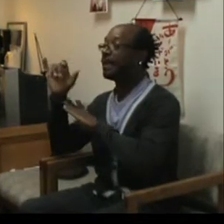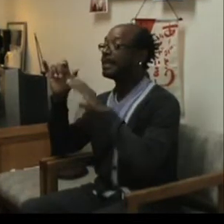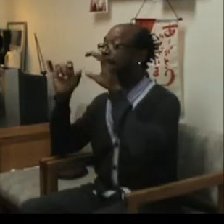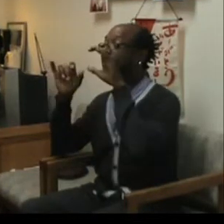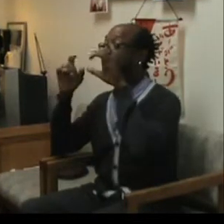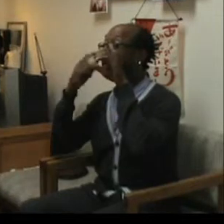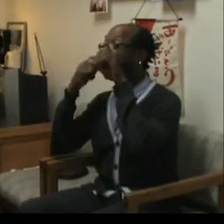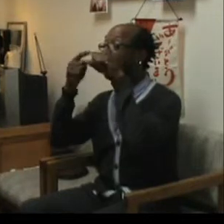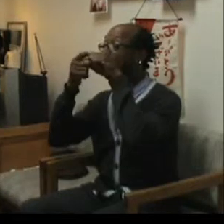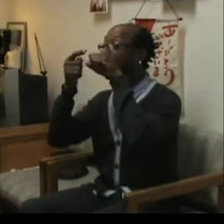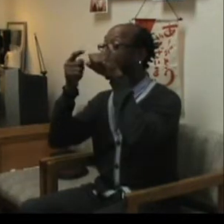eyes.